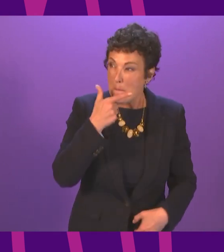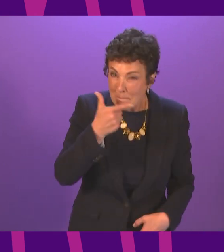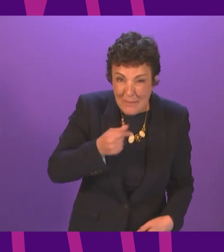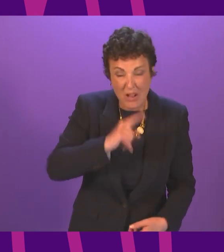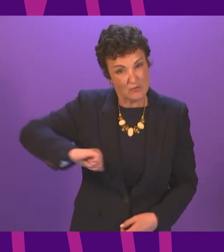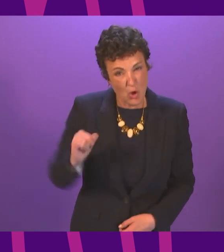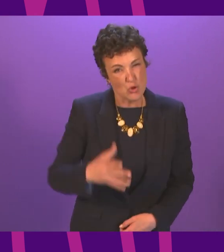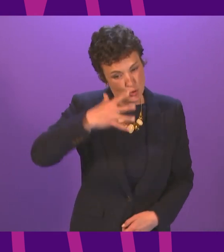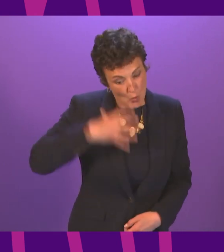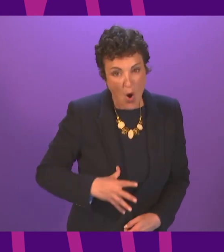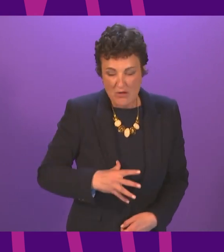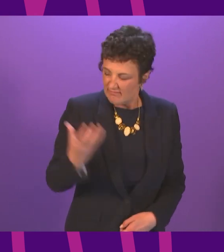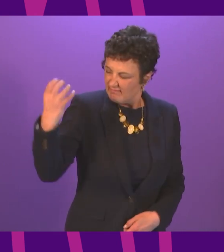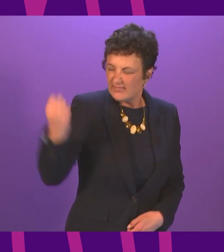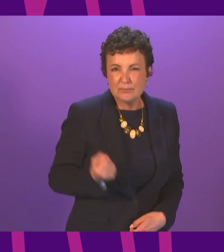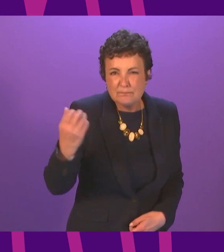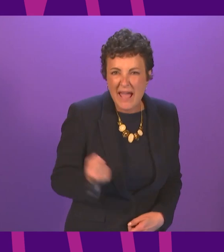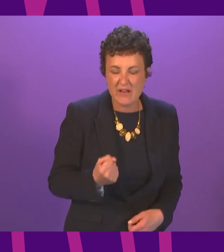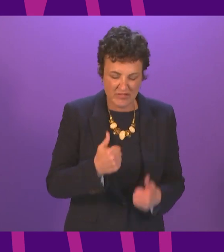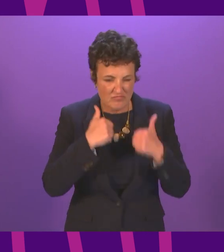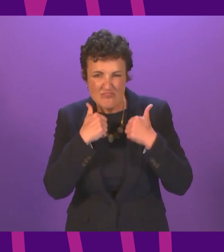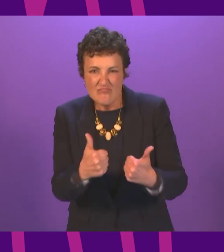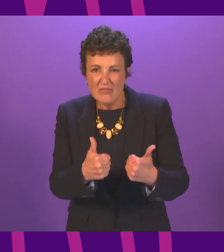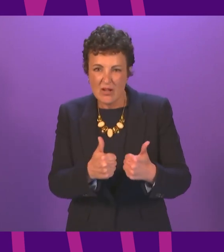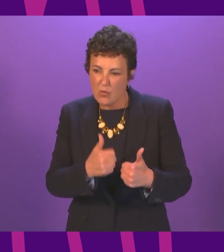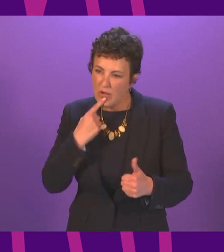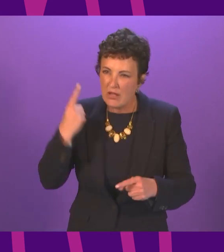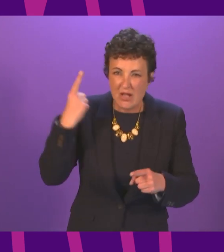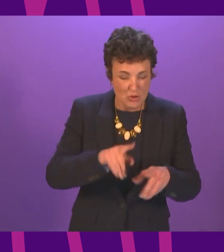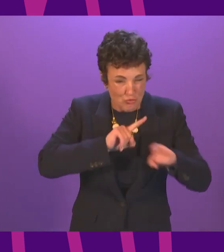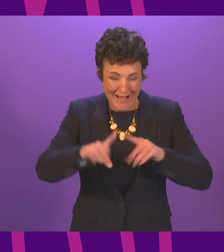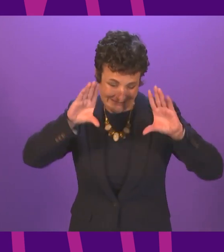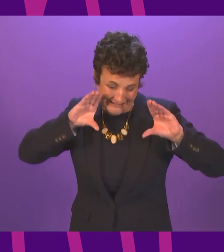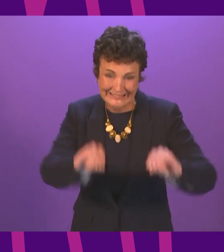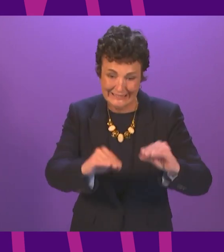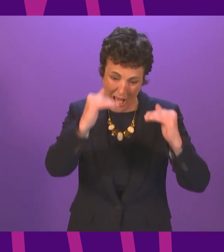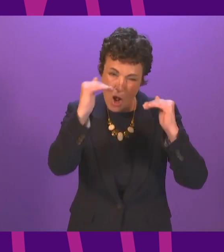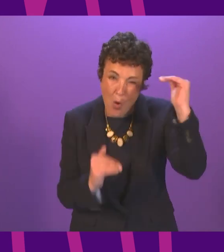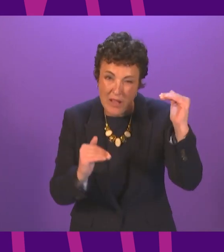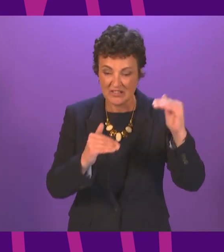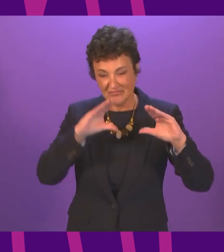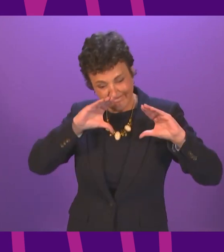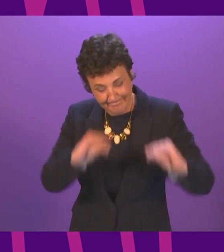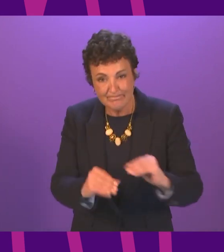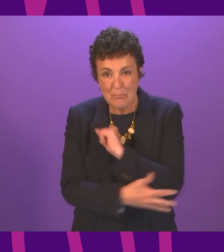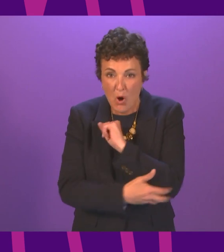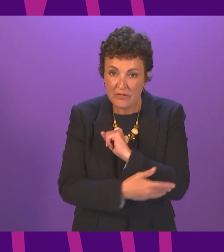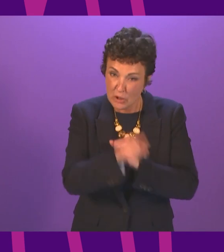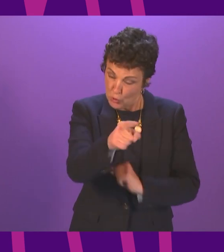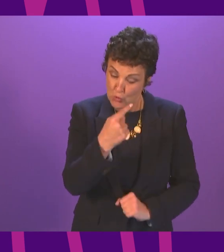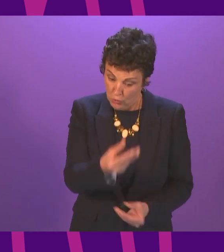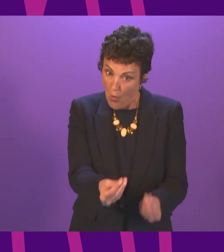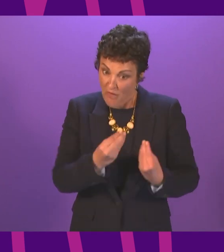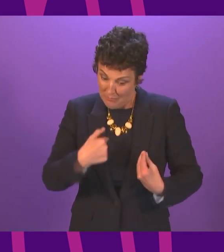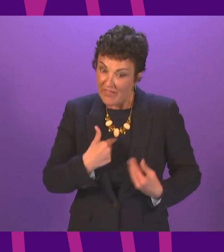country where social security is bold where we go hard and go fast to end poverty and inequality and to an ass who trusted me with this